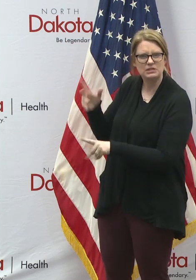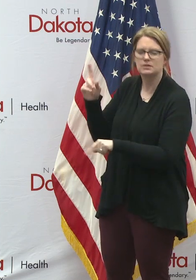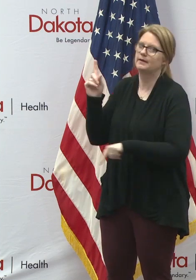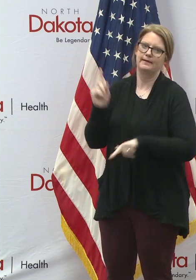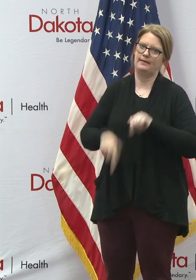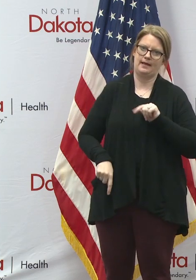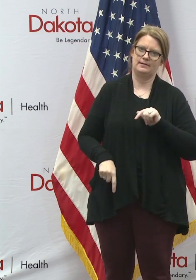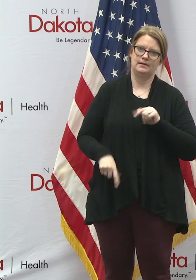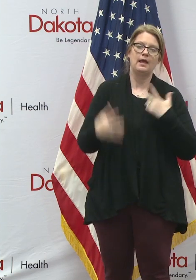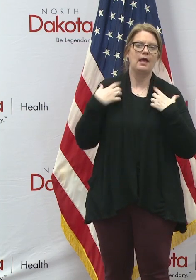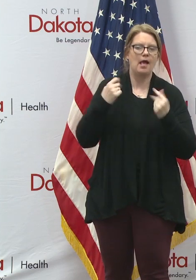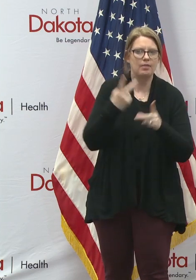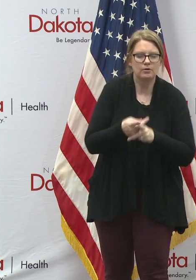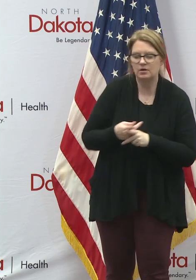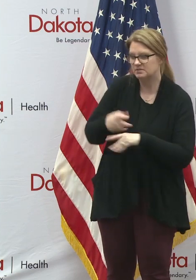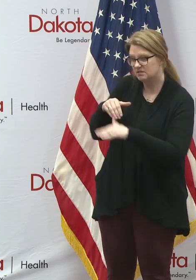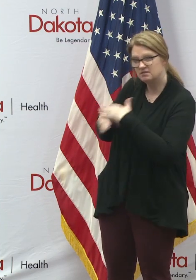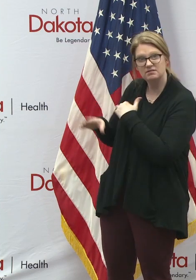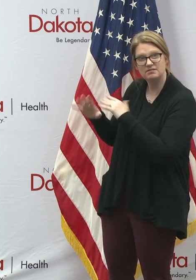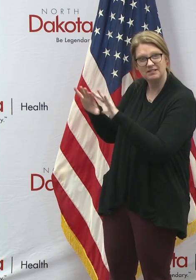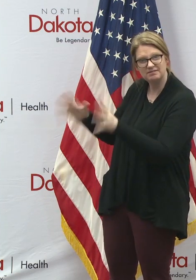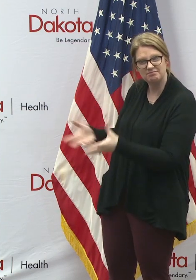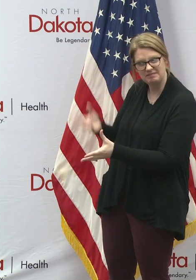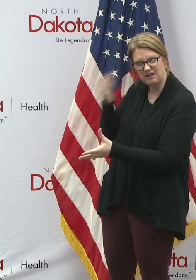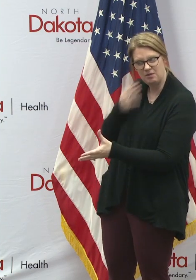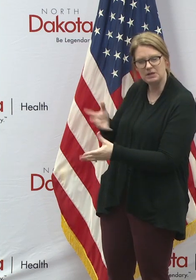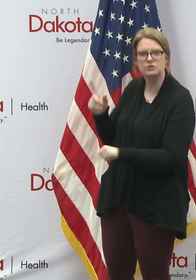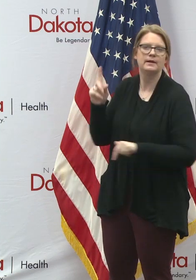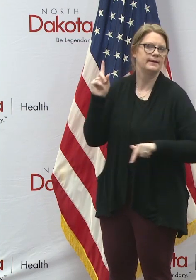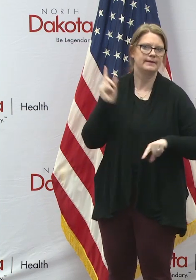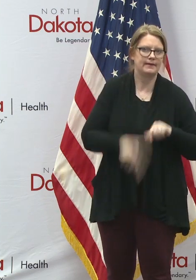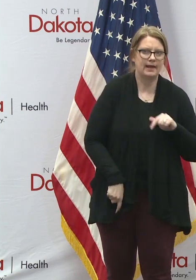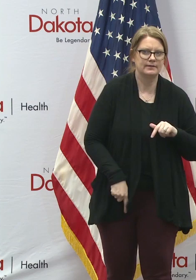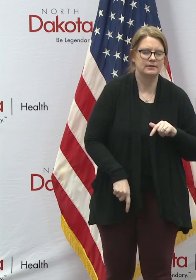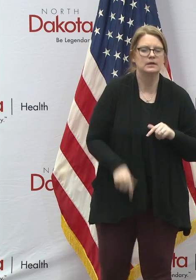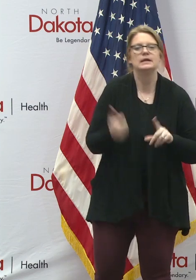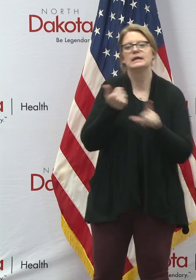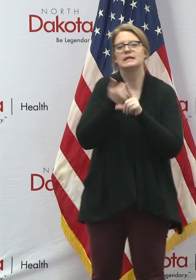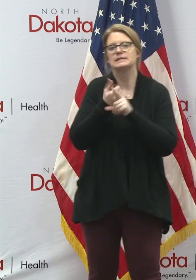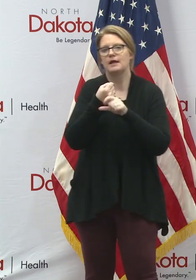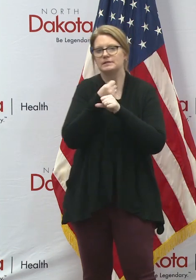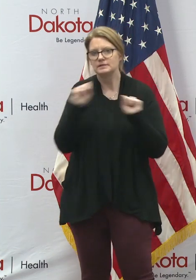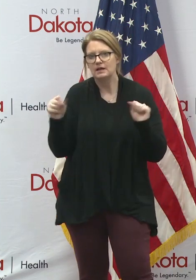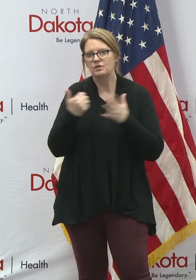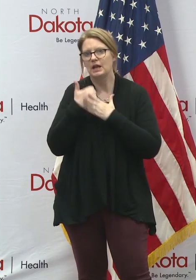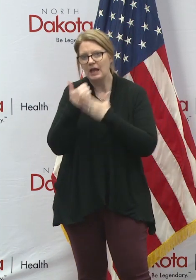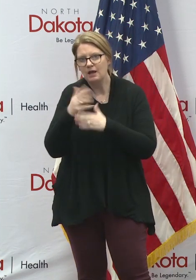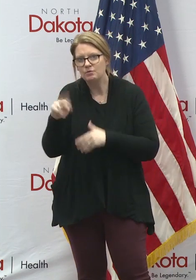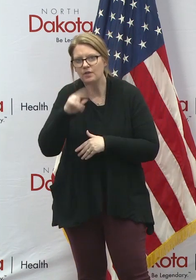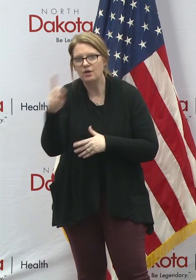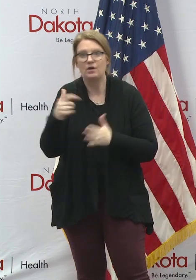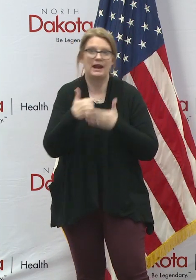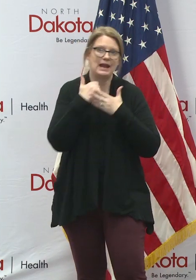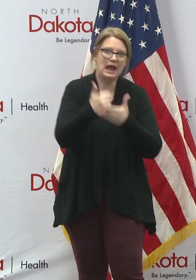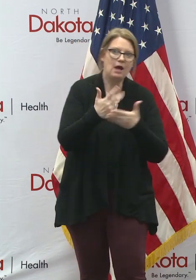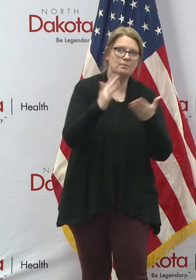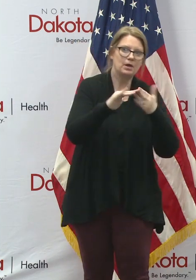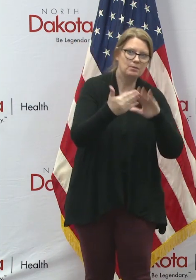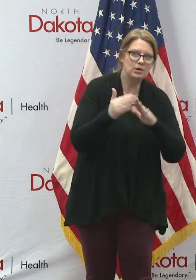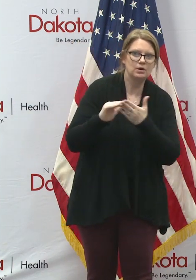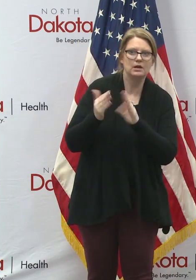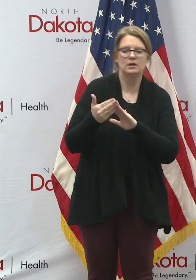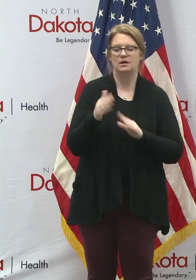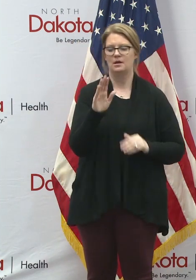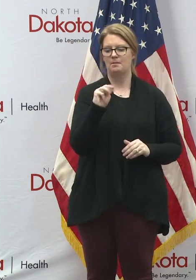by anybody else. It's safe, it's confidential, and it's secure. So you can help North Dakota, you can help your neighbors, and help your community by going to